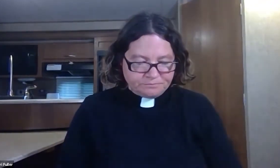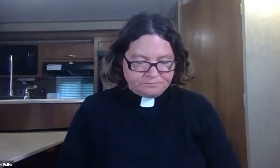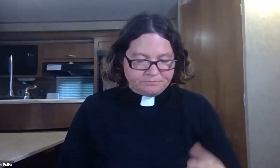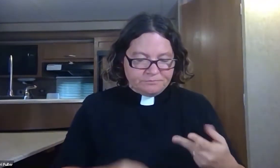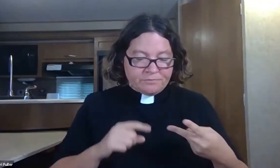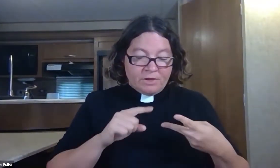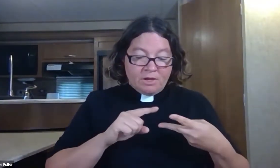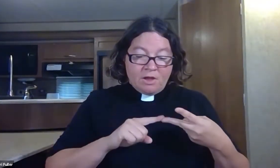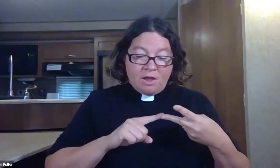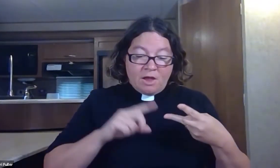with God.